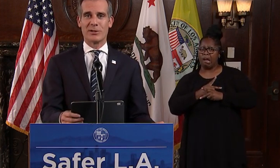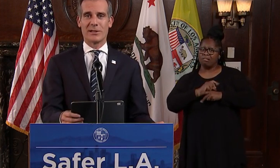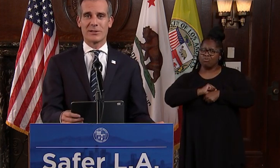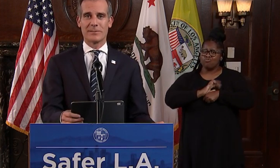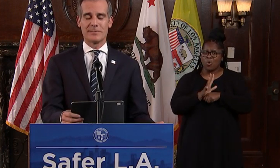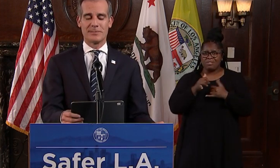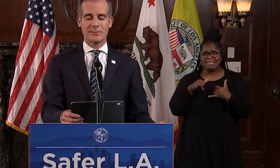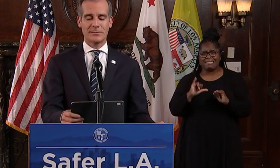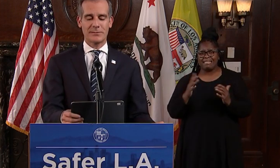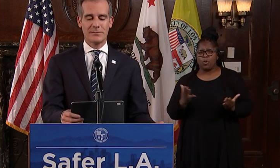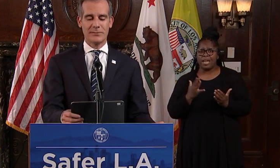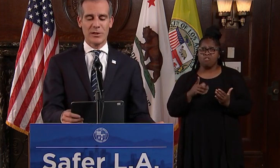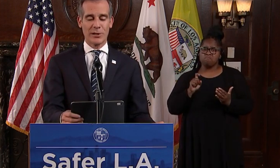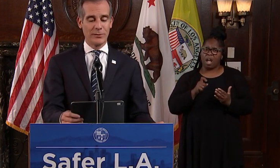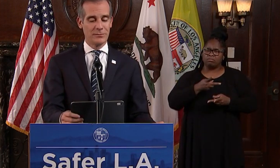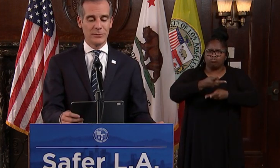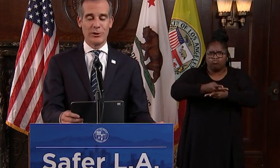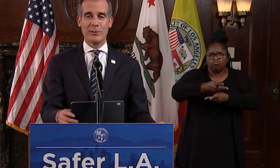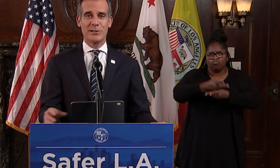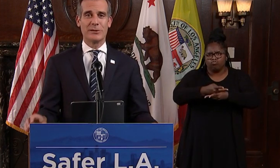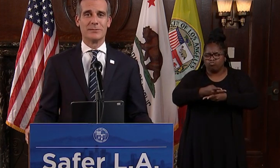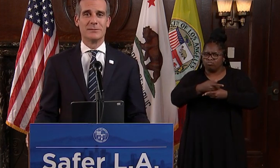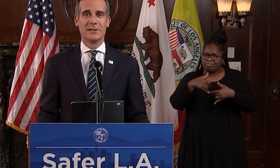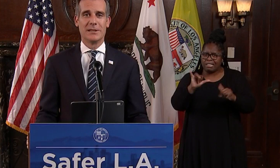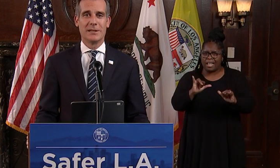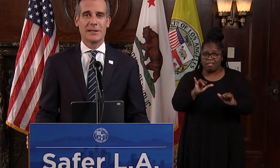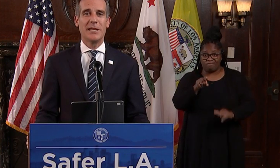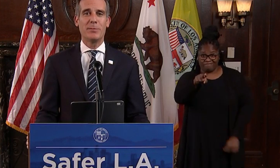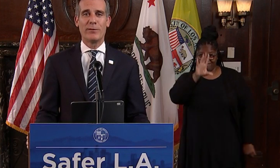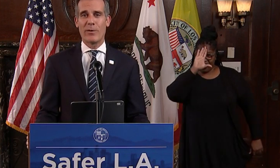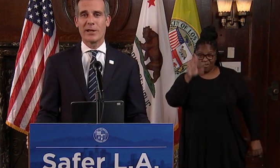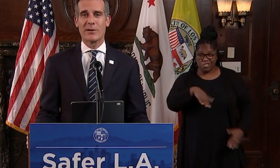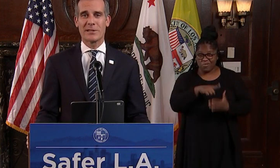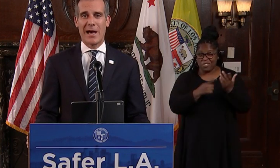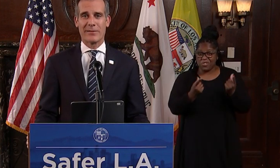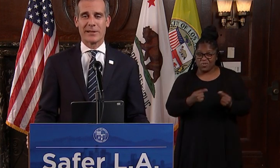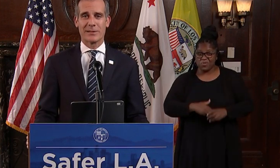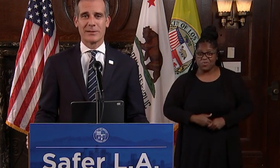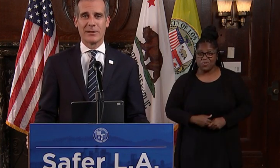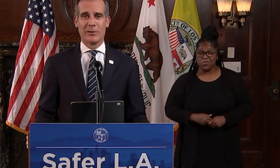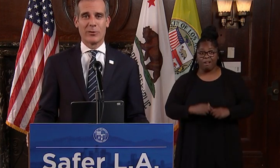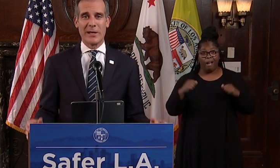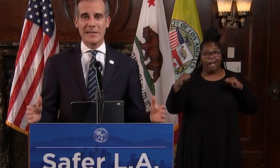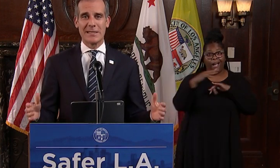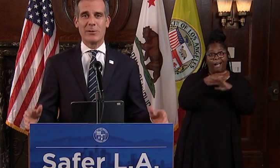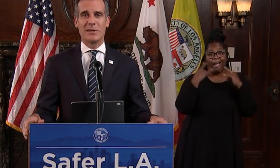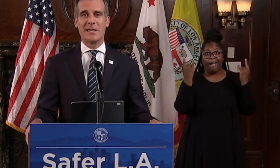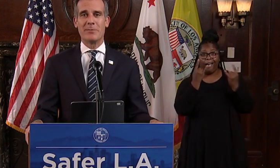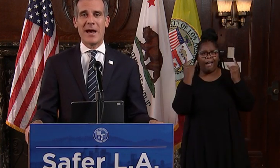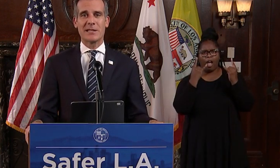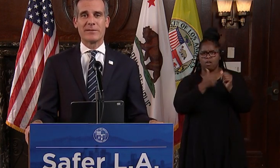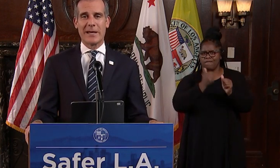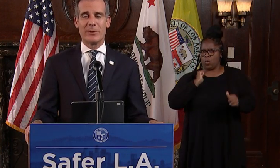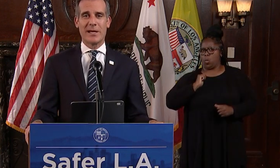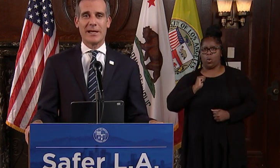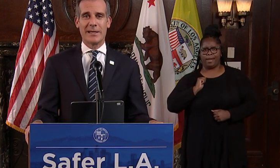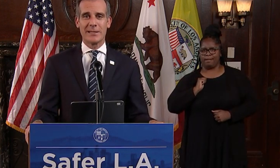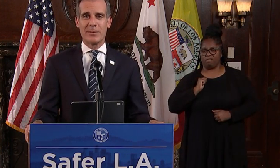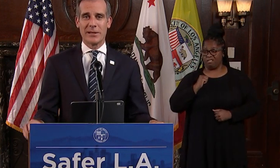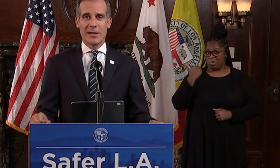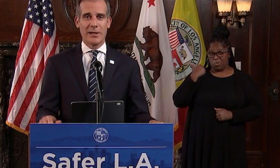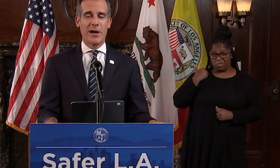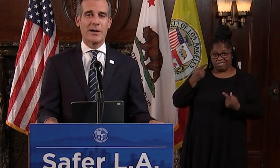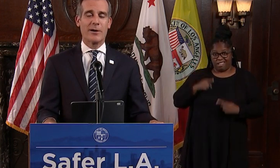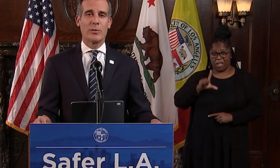with vigilance. So you know what to do. Keep avoiding those gatherings. We're waiting to see what the impact of Labor Day